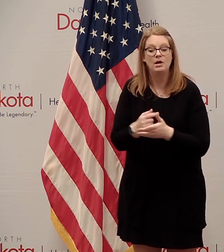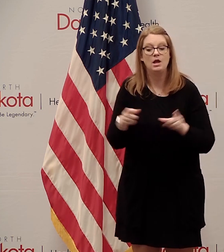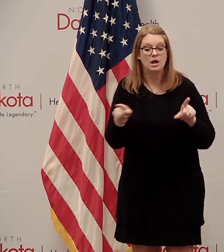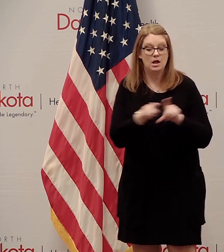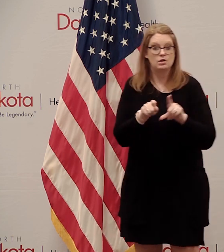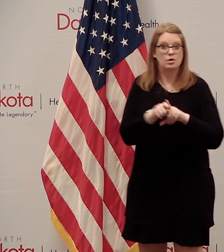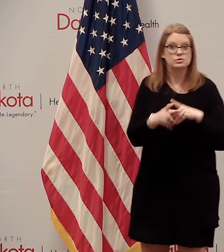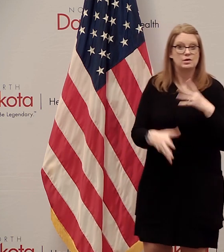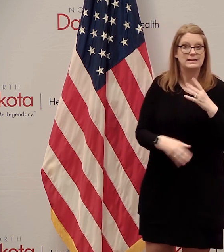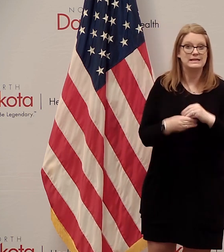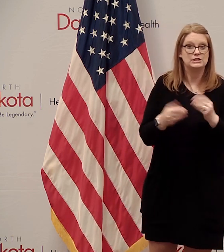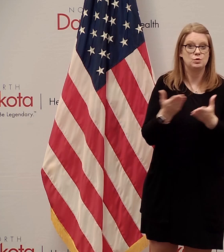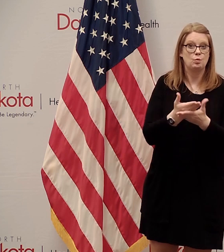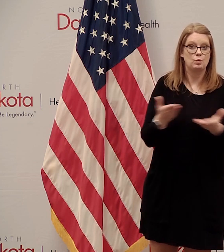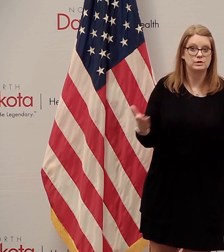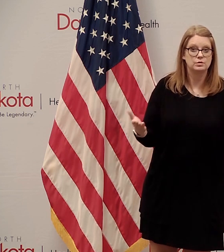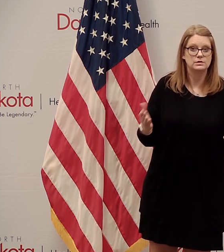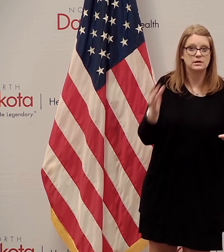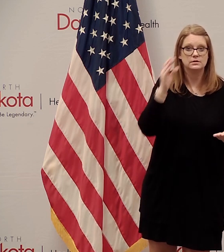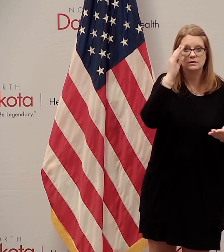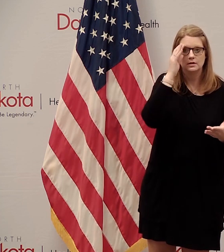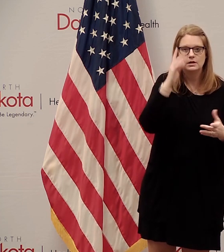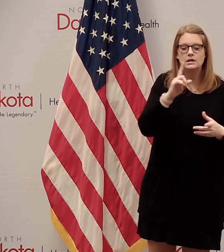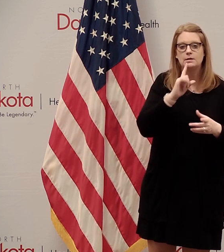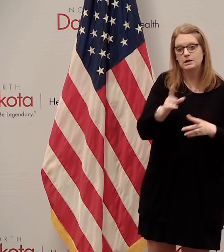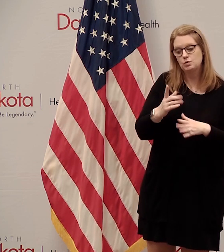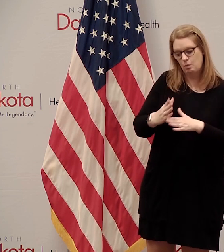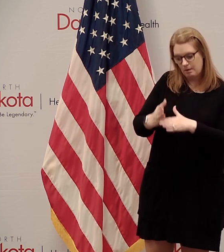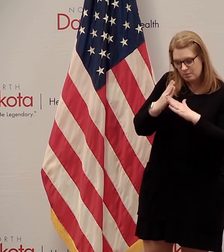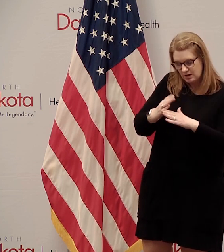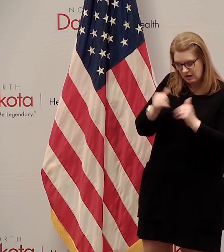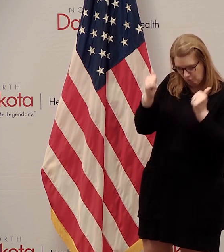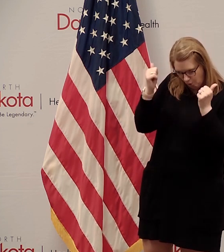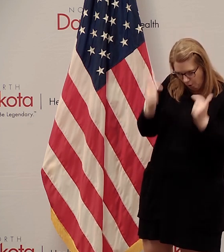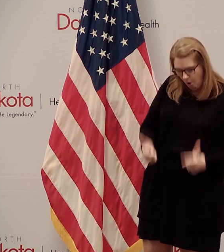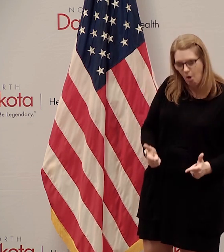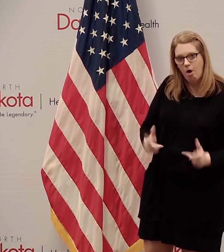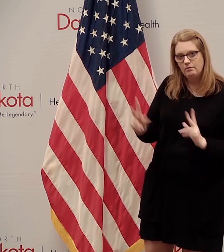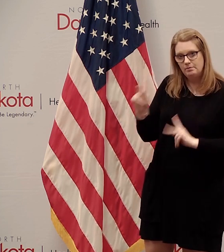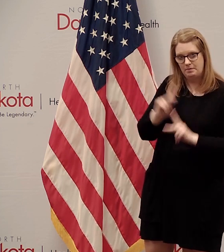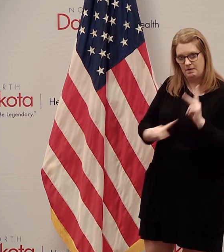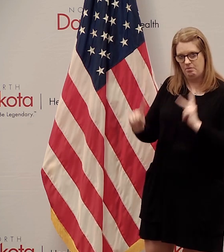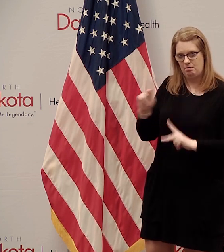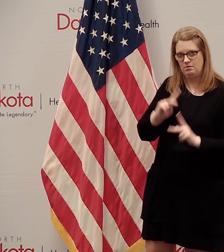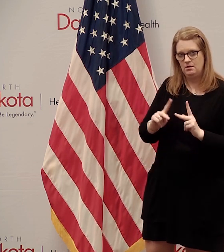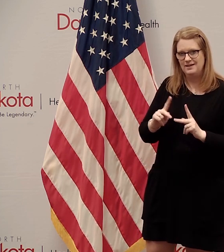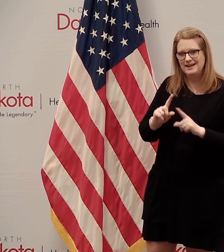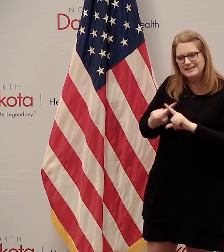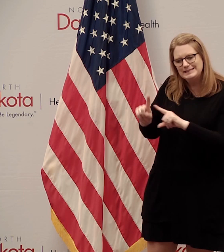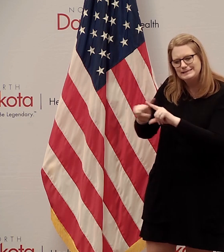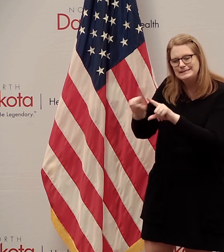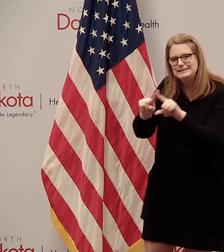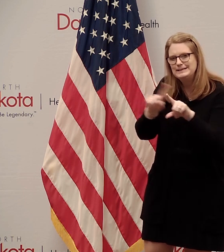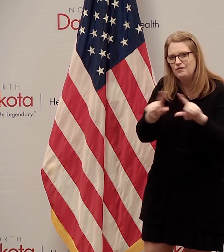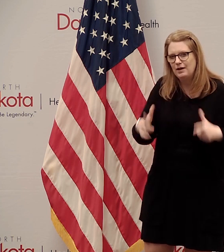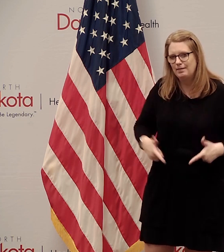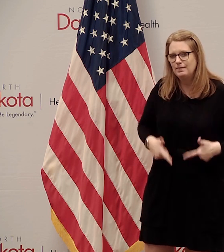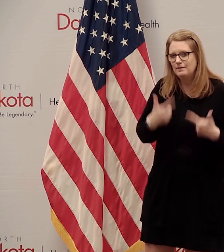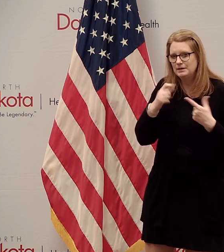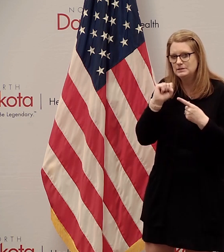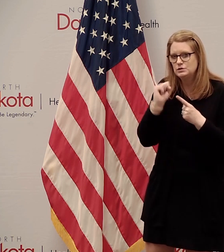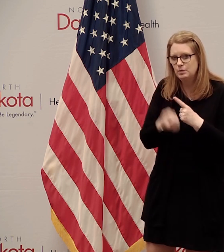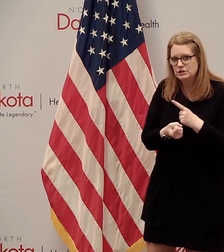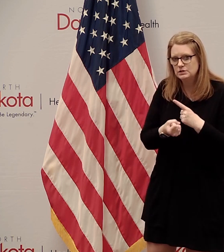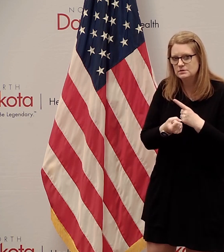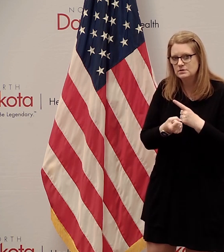to build up and make sure that we are protecting our most vulnerable across all of these areas and i want to stress that we're going to continue to